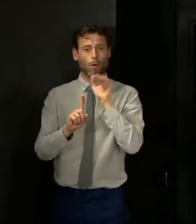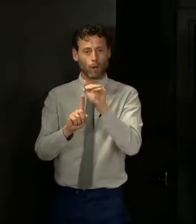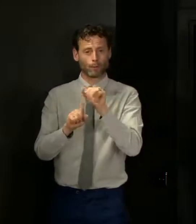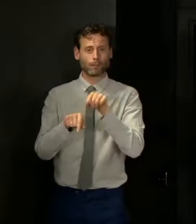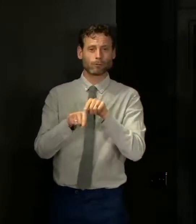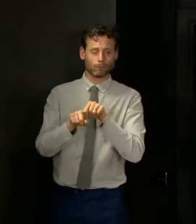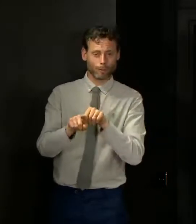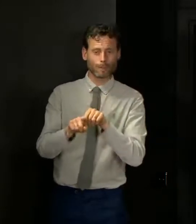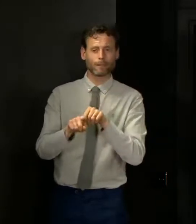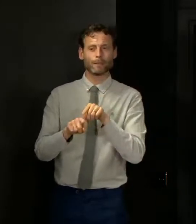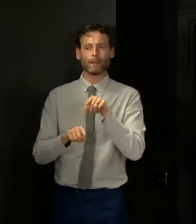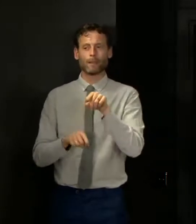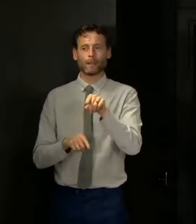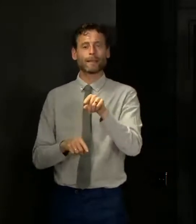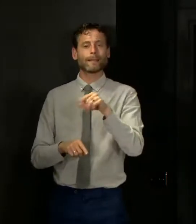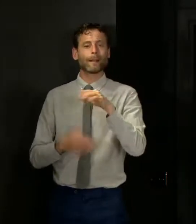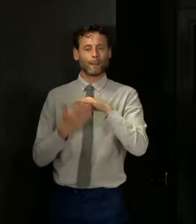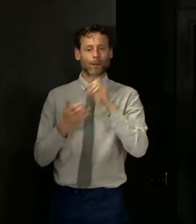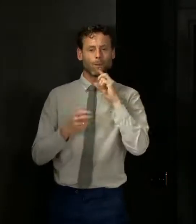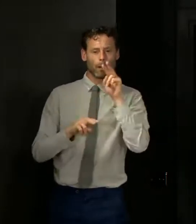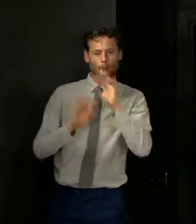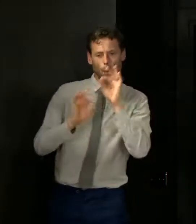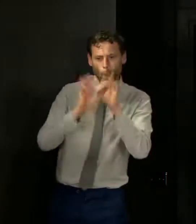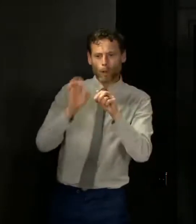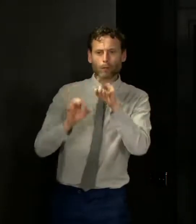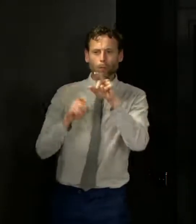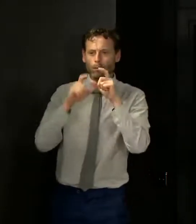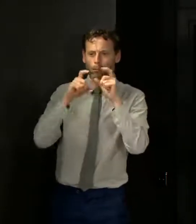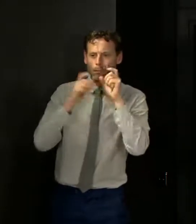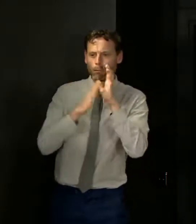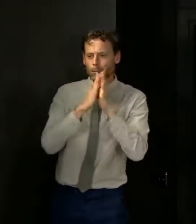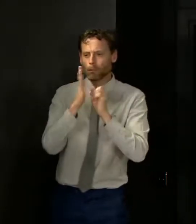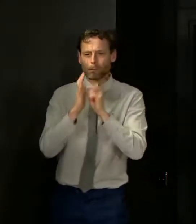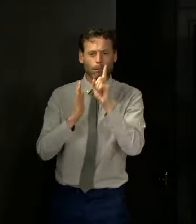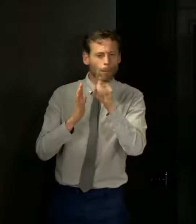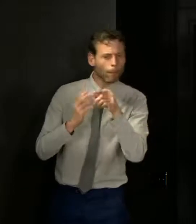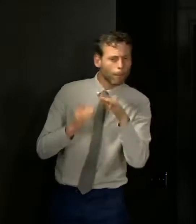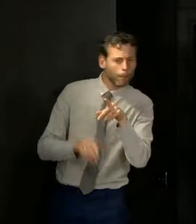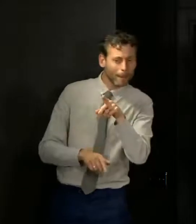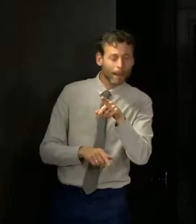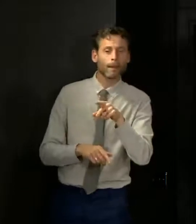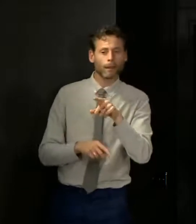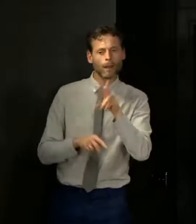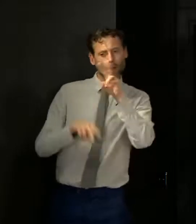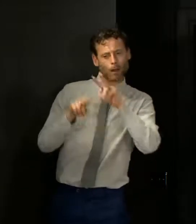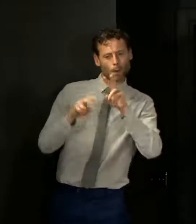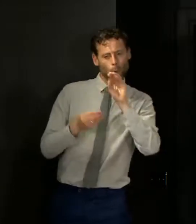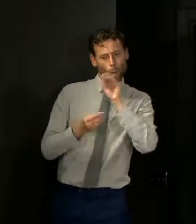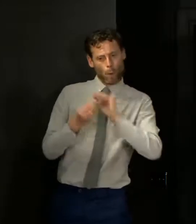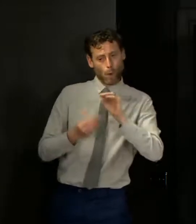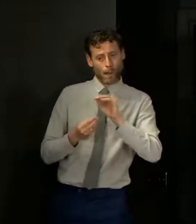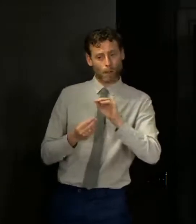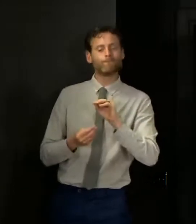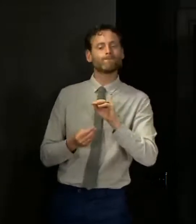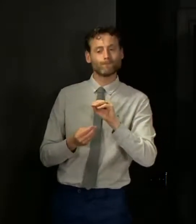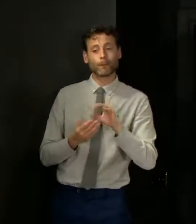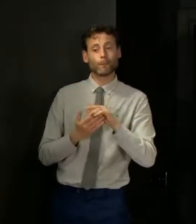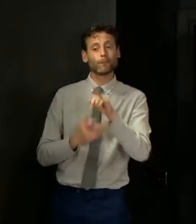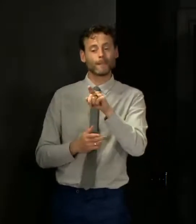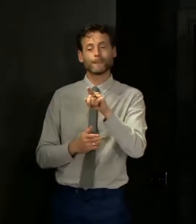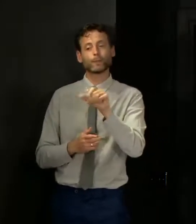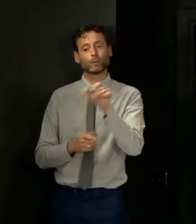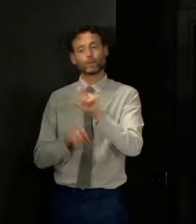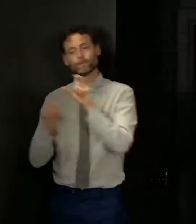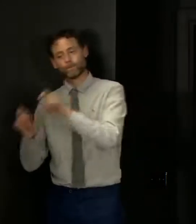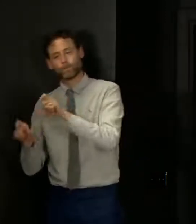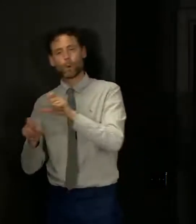type of protection was being worn, and there's very firm guidance that the Cabinet Secretary will no doubt touch upon as to what guidance should be worn in